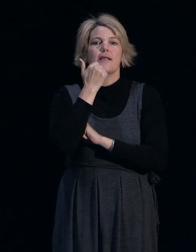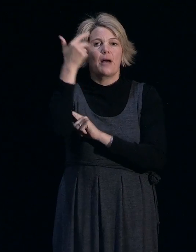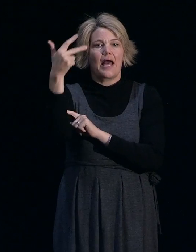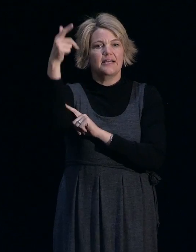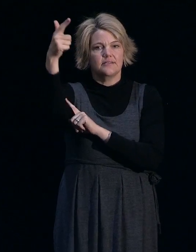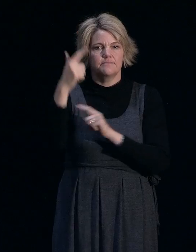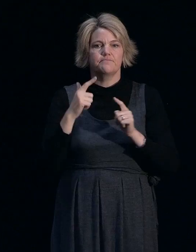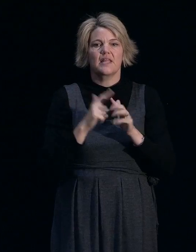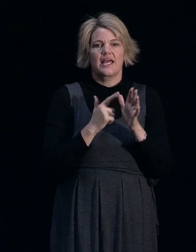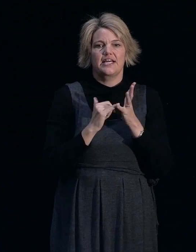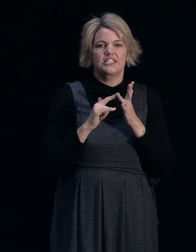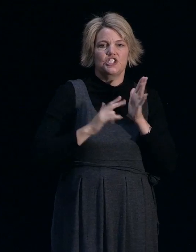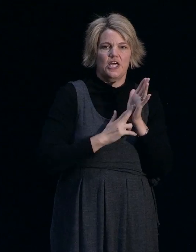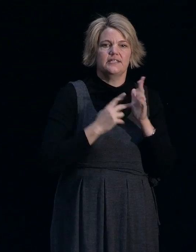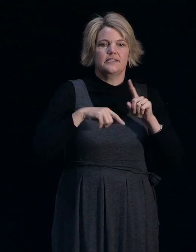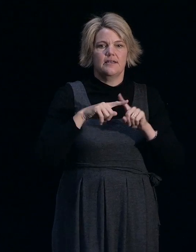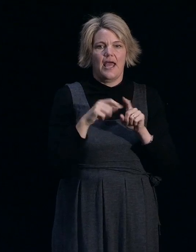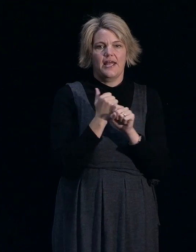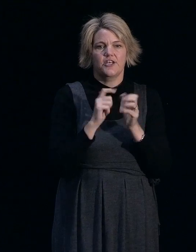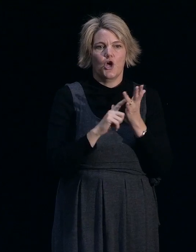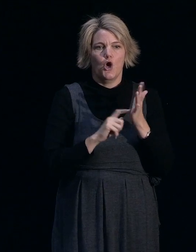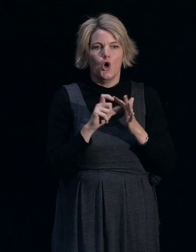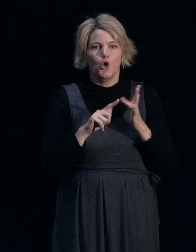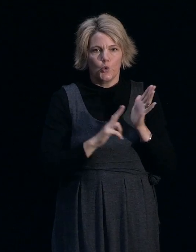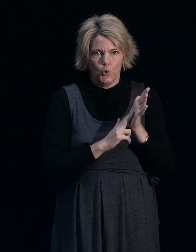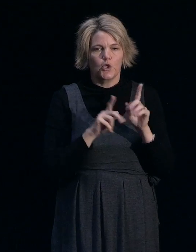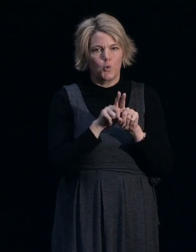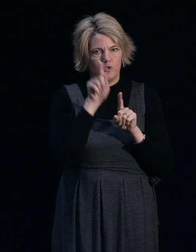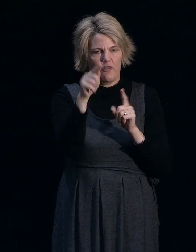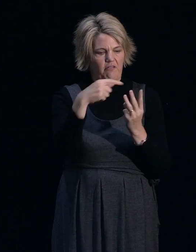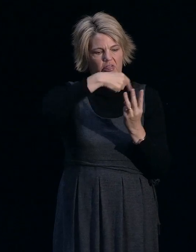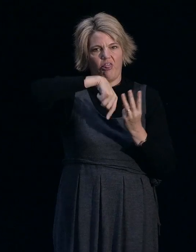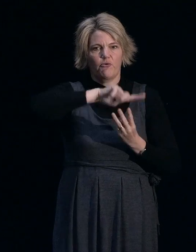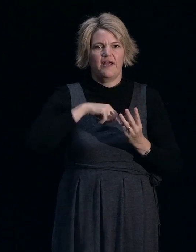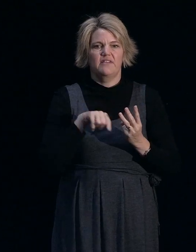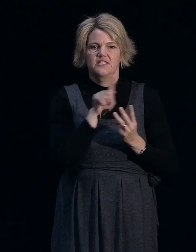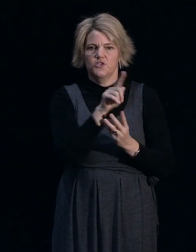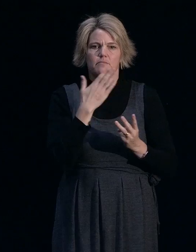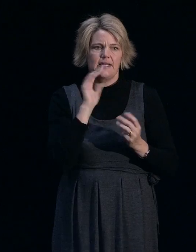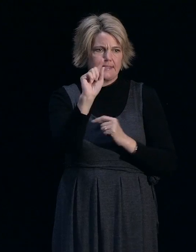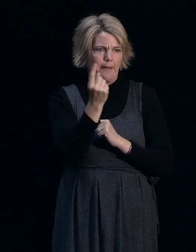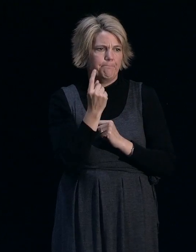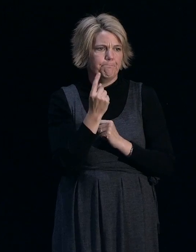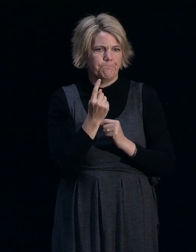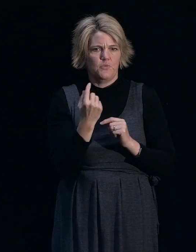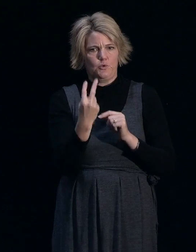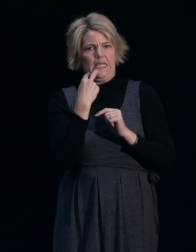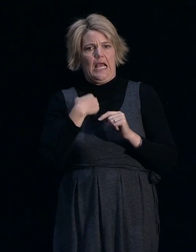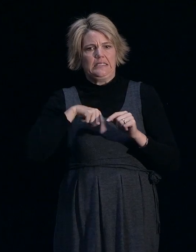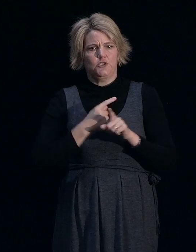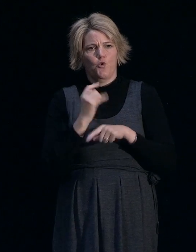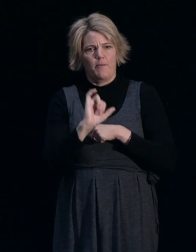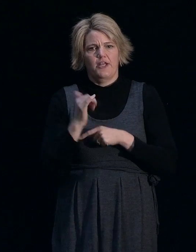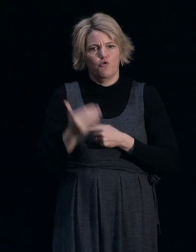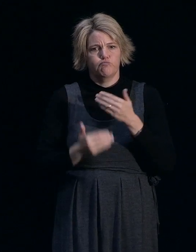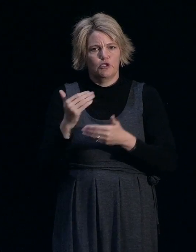and Gordon will also be there if there's any tower customers that want to talk about their specific claim or process going forward. I think in summary,